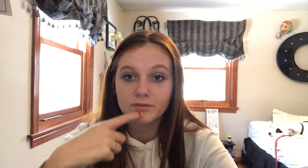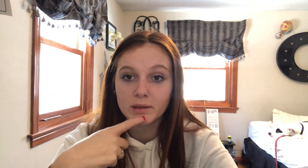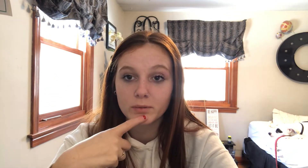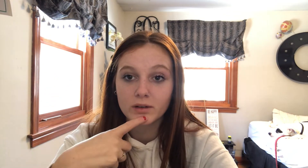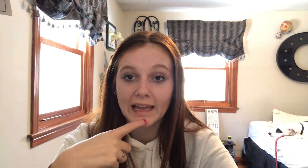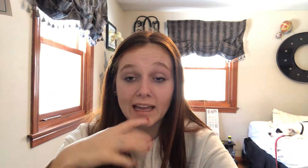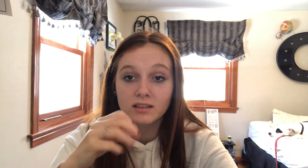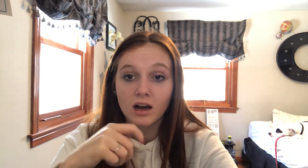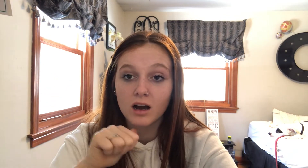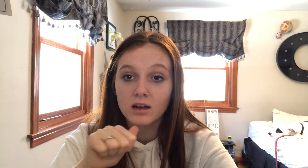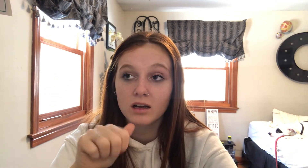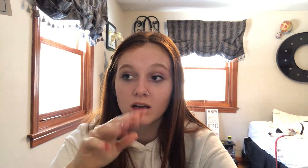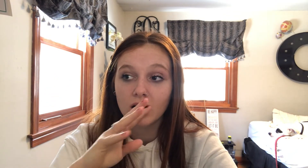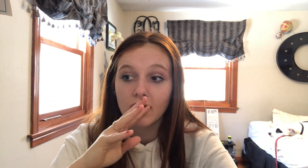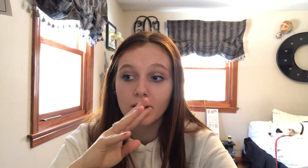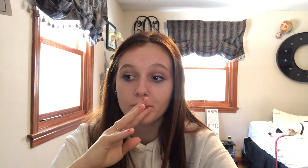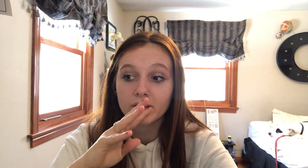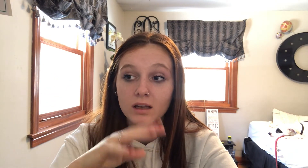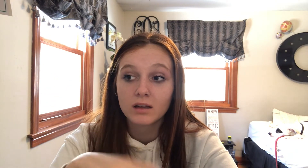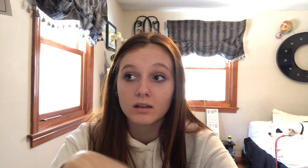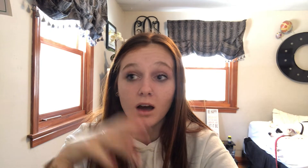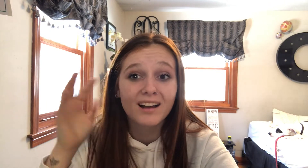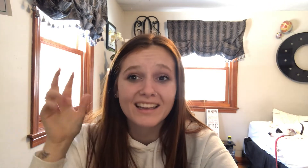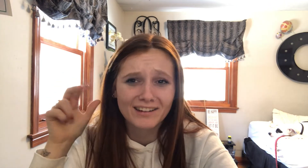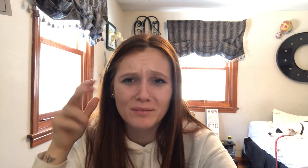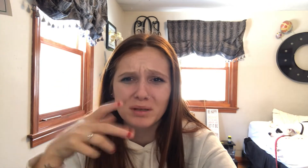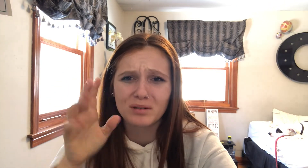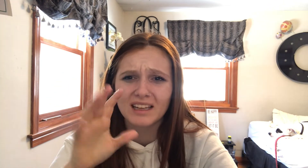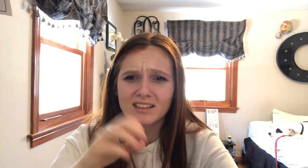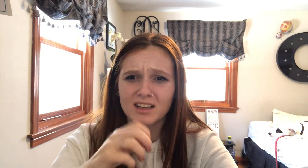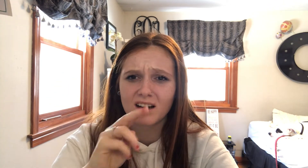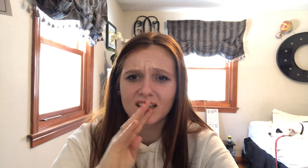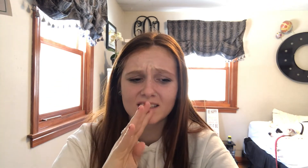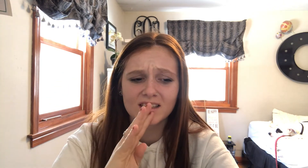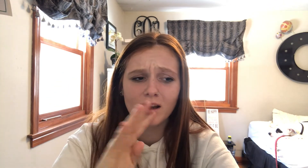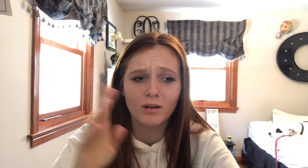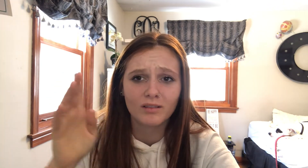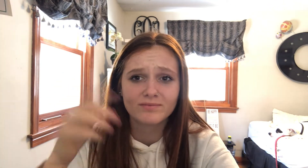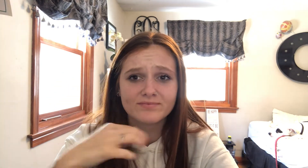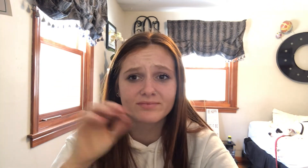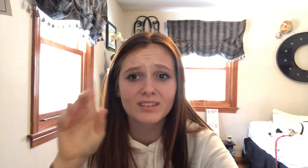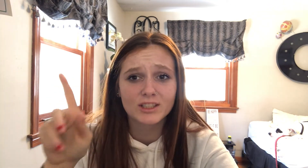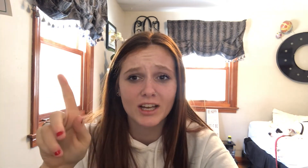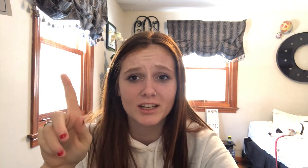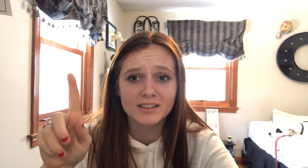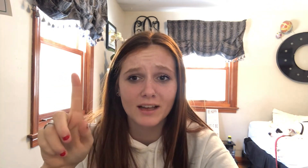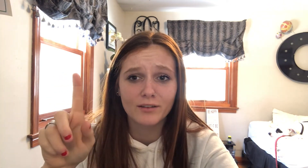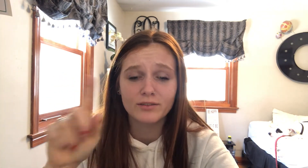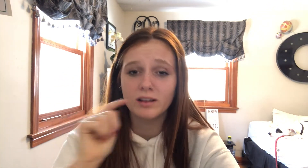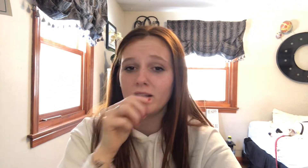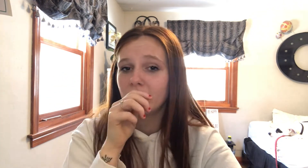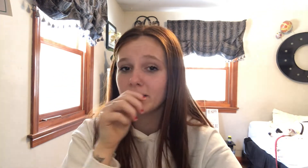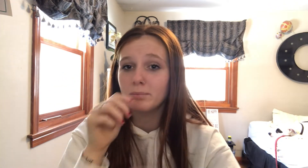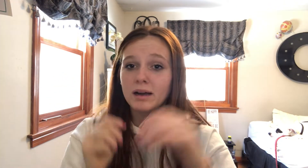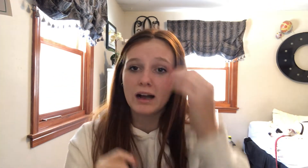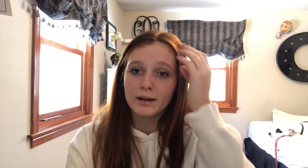people can't talk. Um, not all hearing people can talk. So check yourself. But, um,